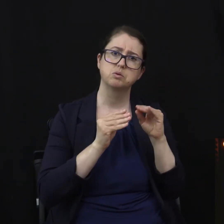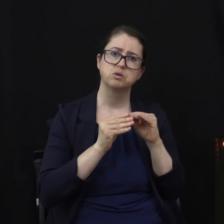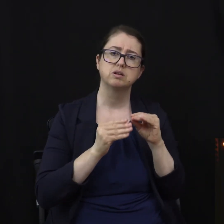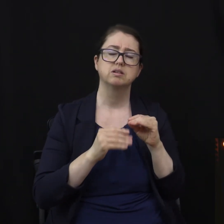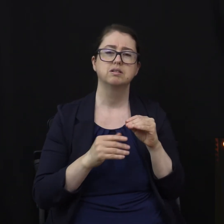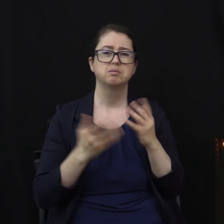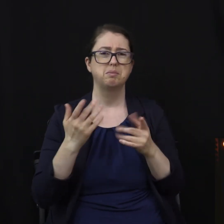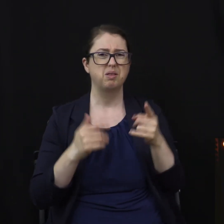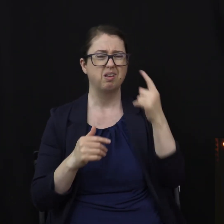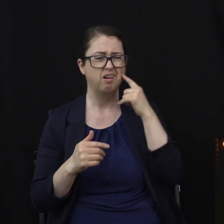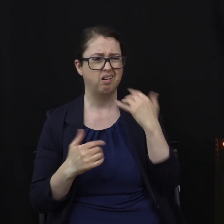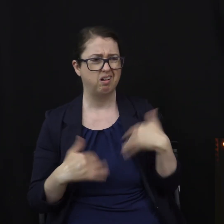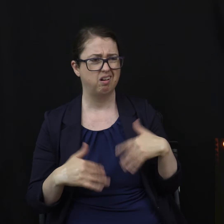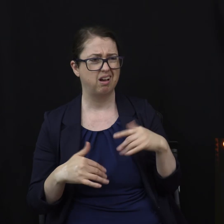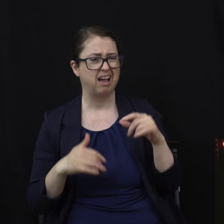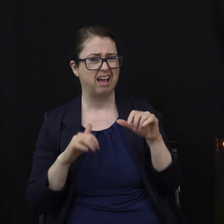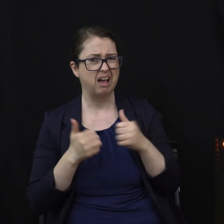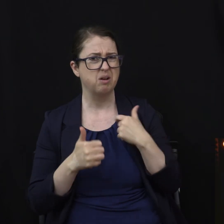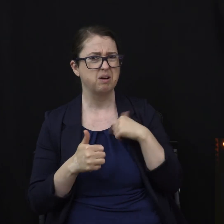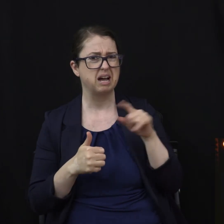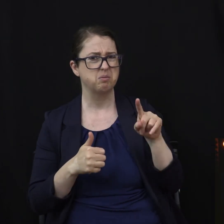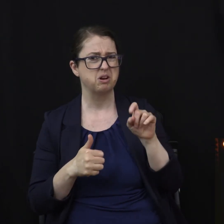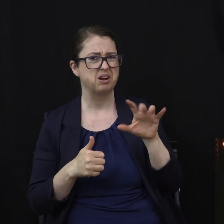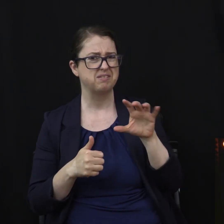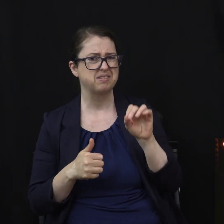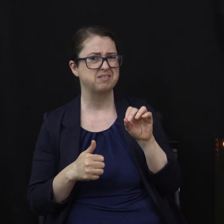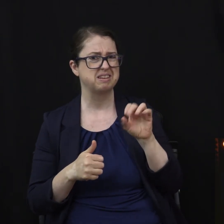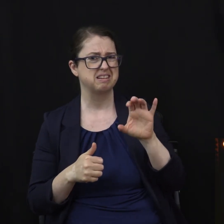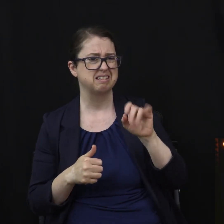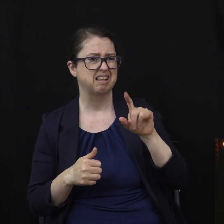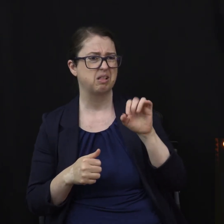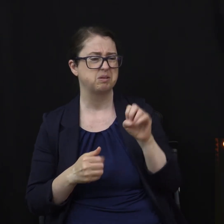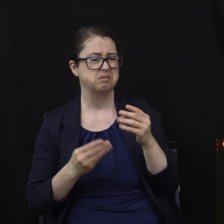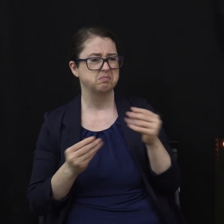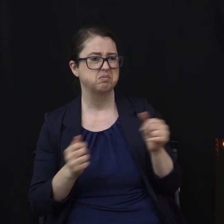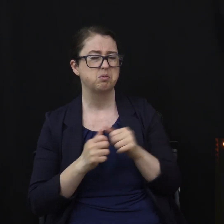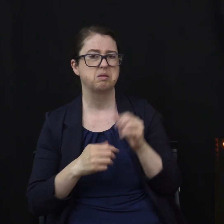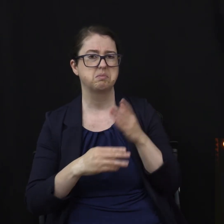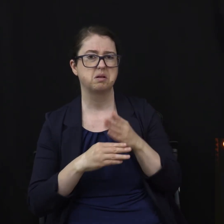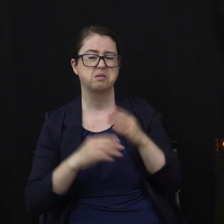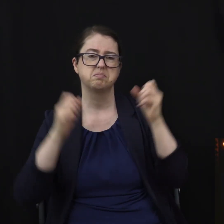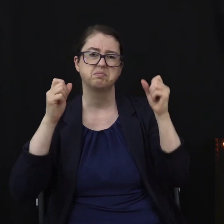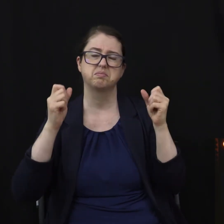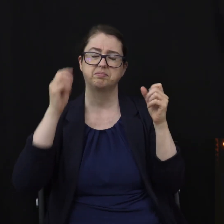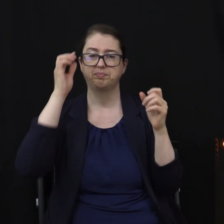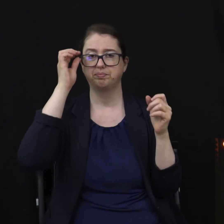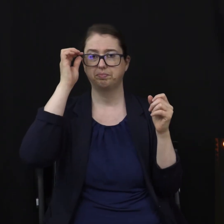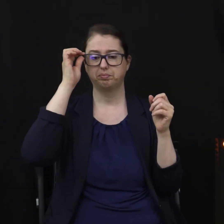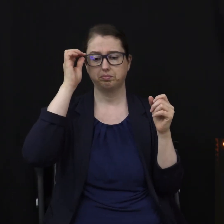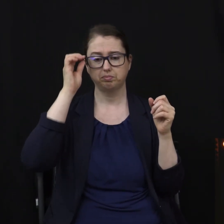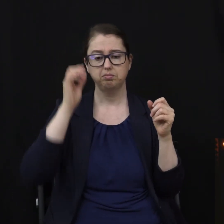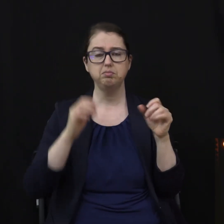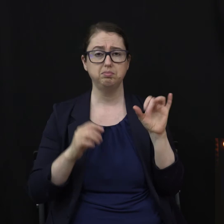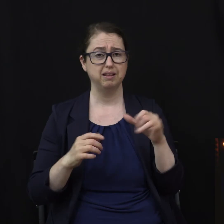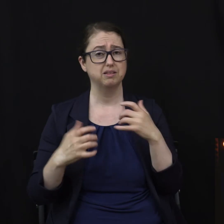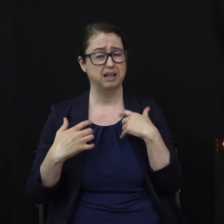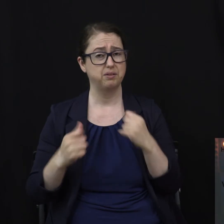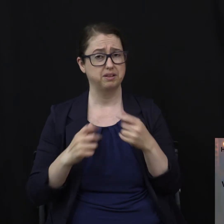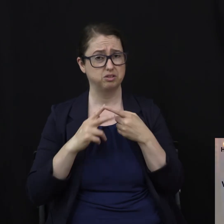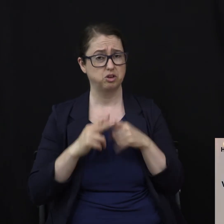150 calories with moderate exercise? Because this is a healthy place to start. Well, you can play volleyball